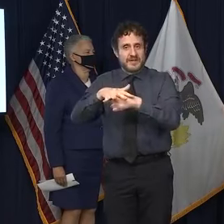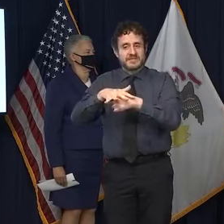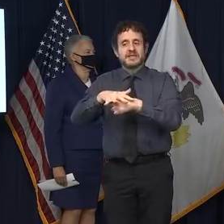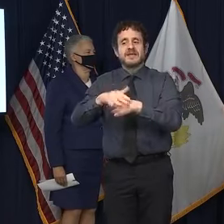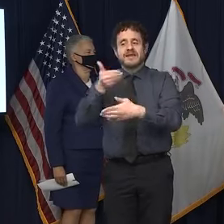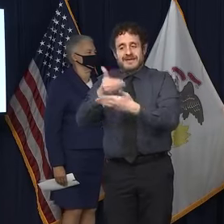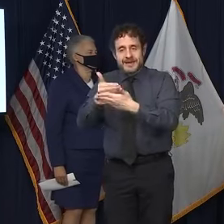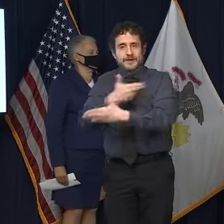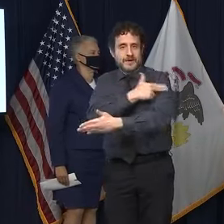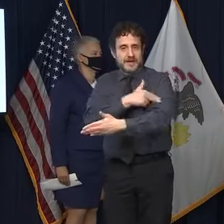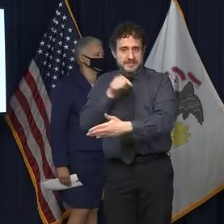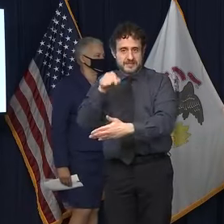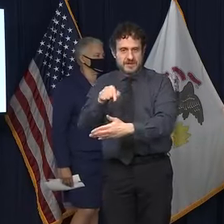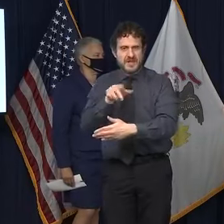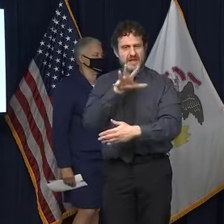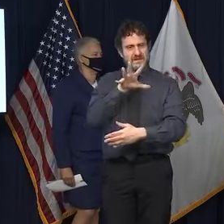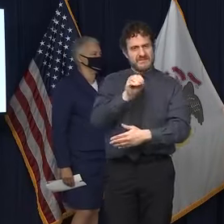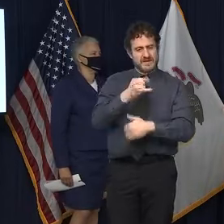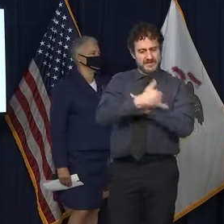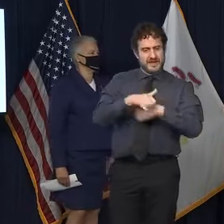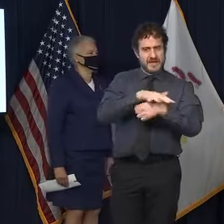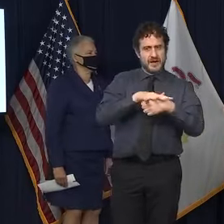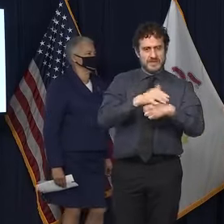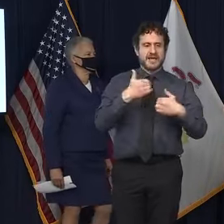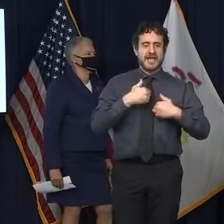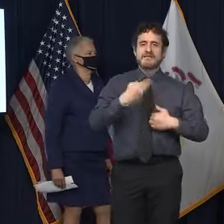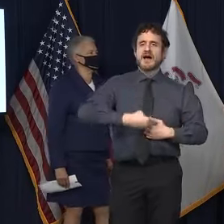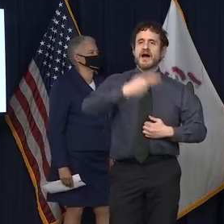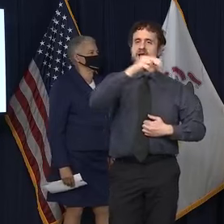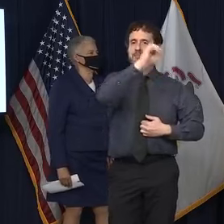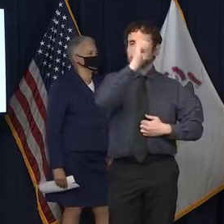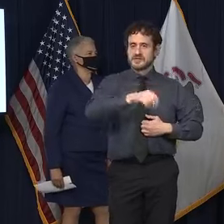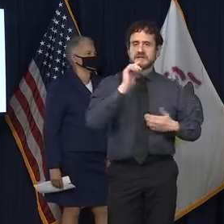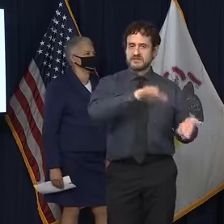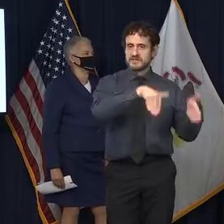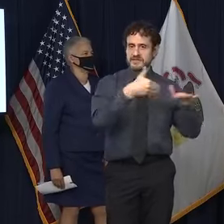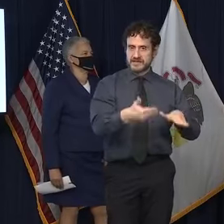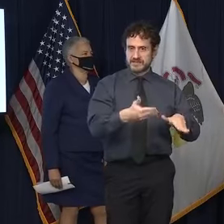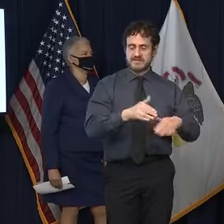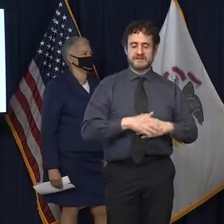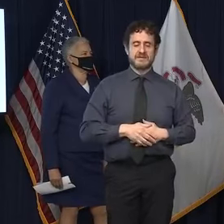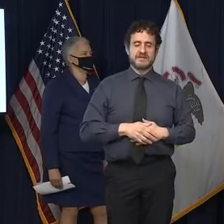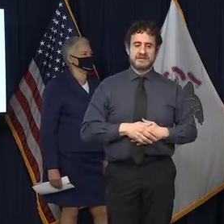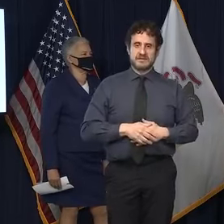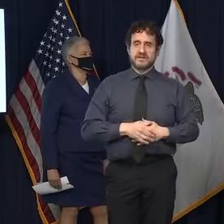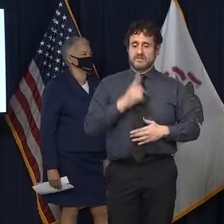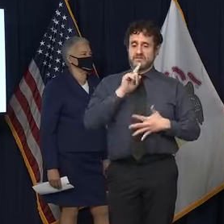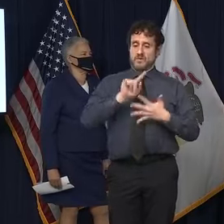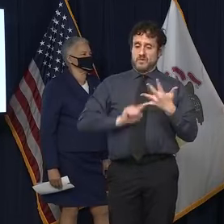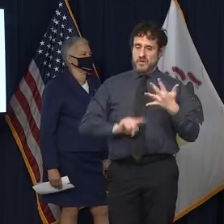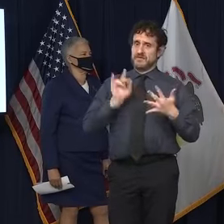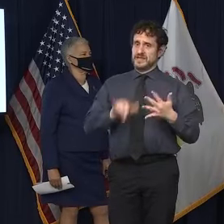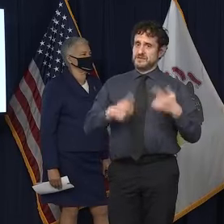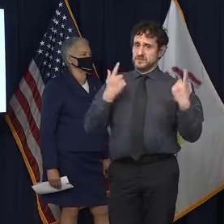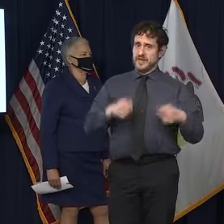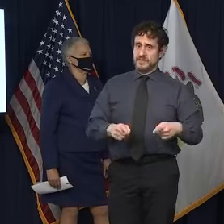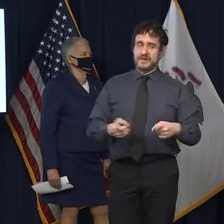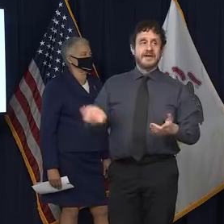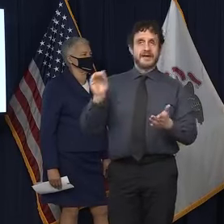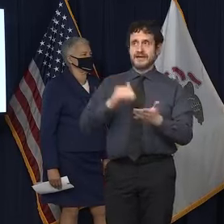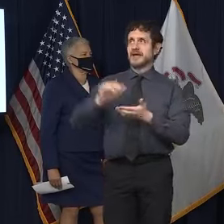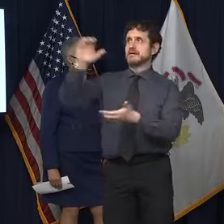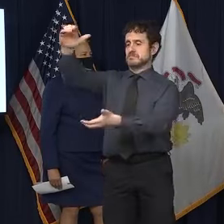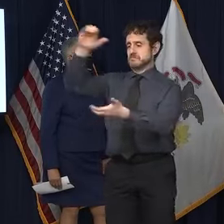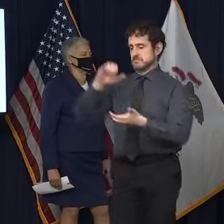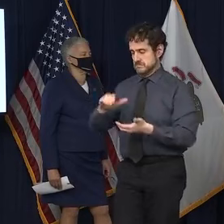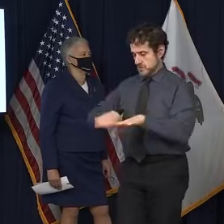a hospital, the 50 counties that have the highest death rates per capita. In order to get all of that done, again, the repackaging had